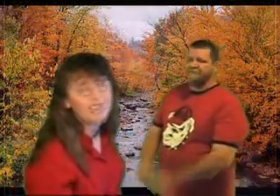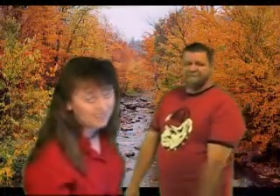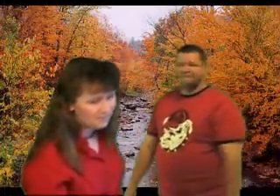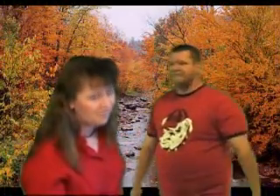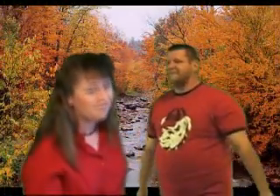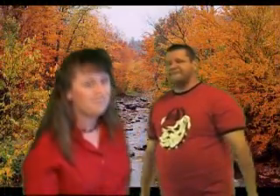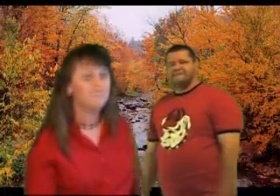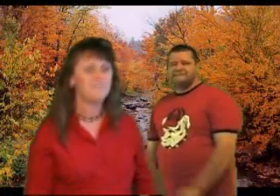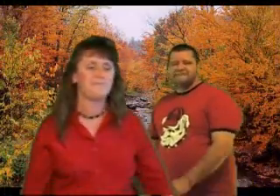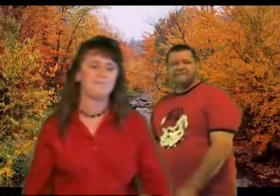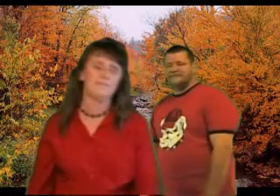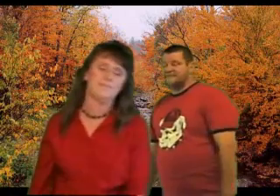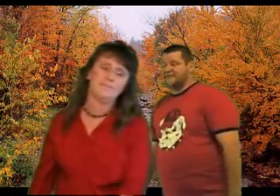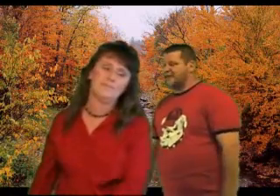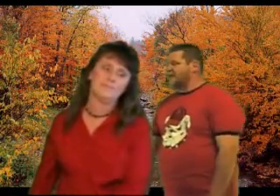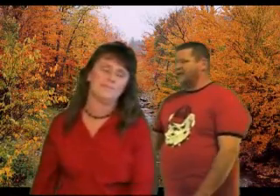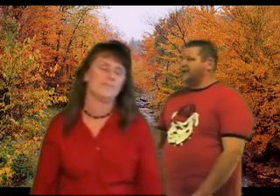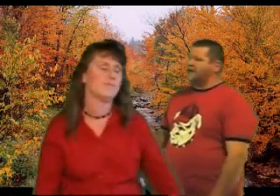thing